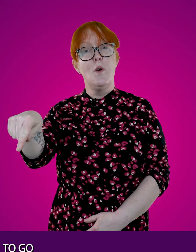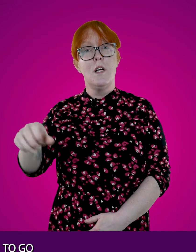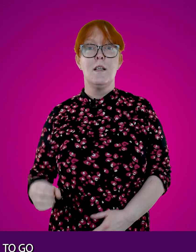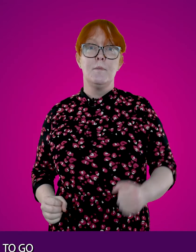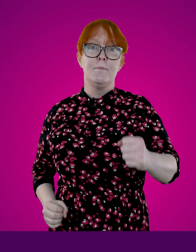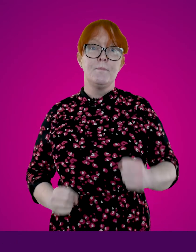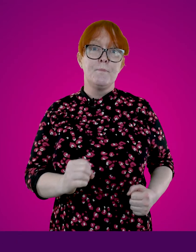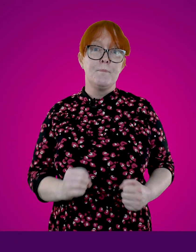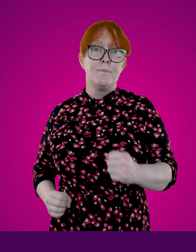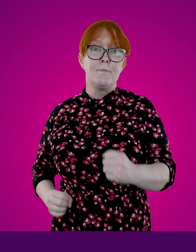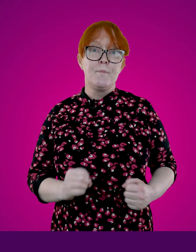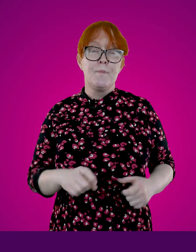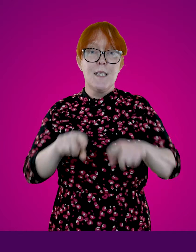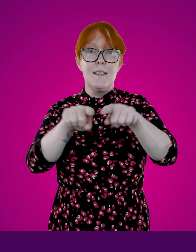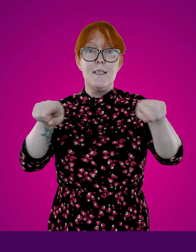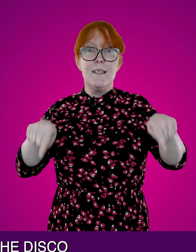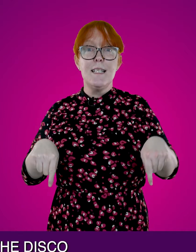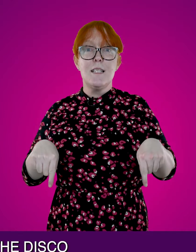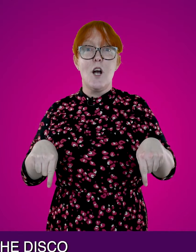to the disco.